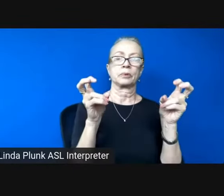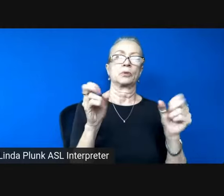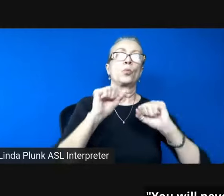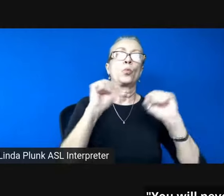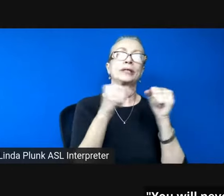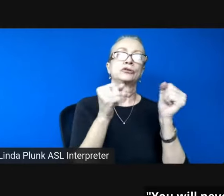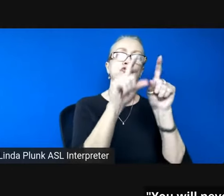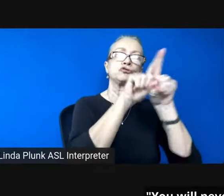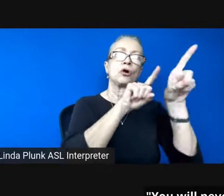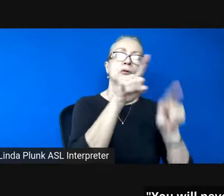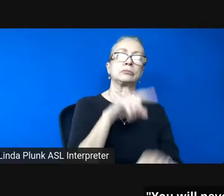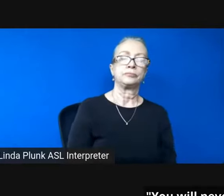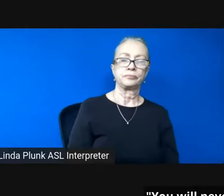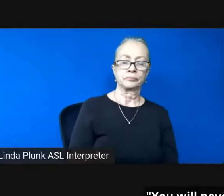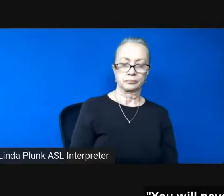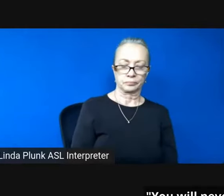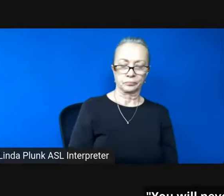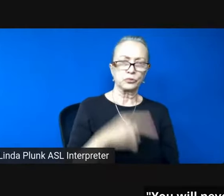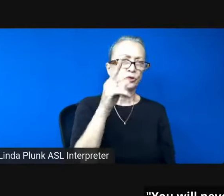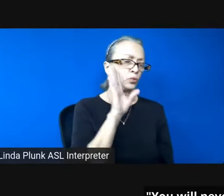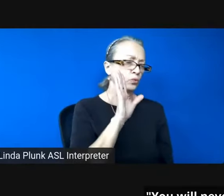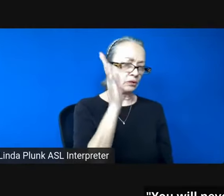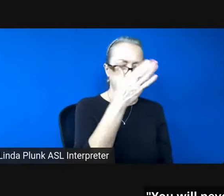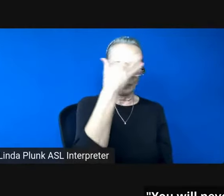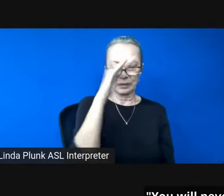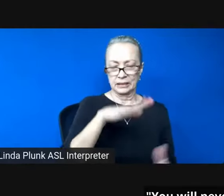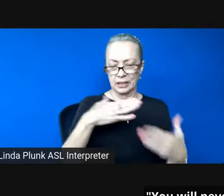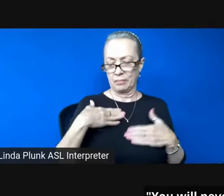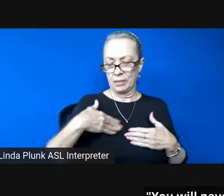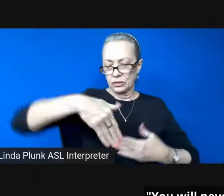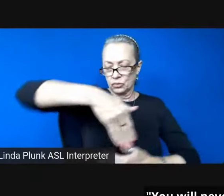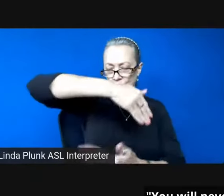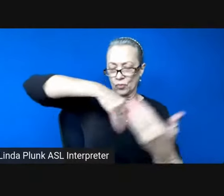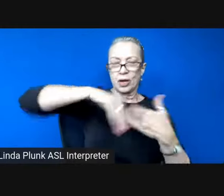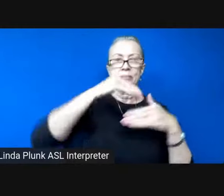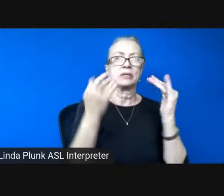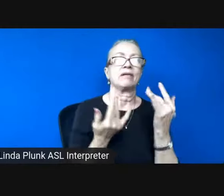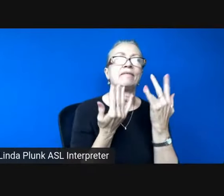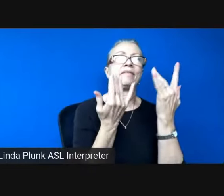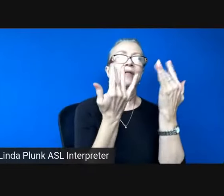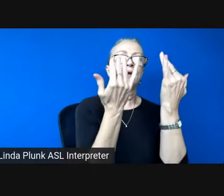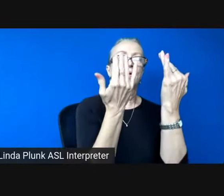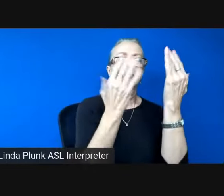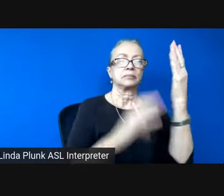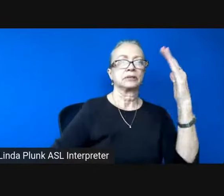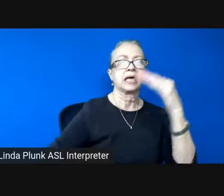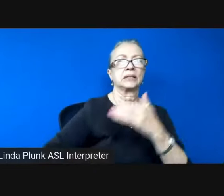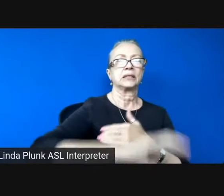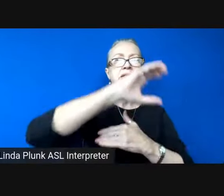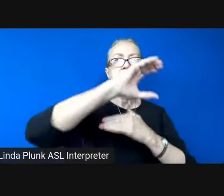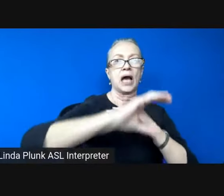You will never forget corpses wrapped in flames at dusk You